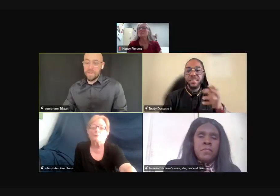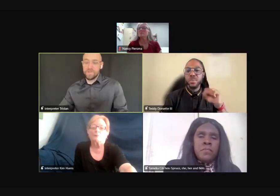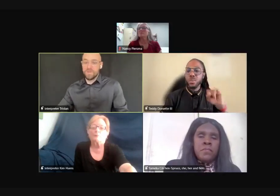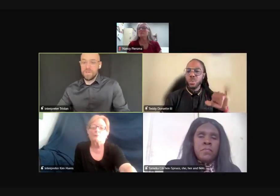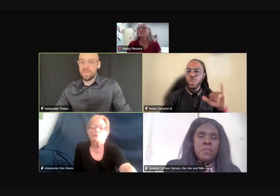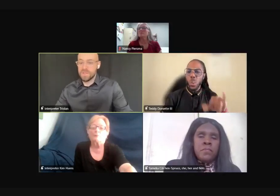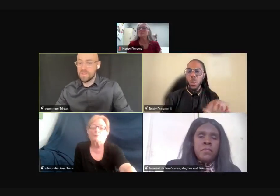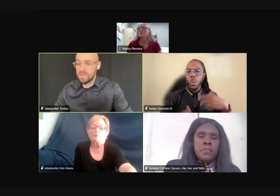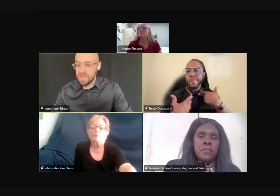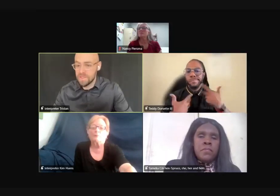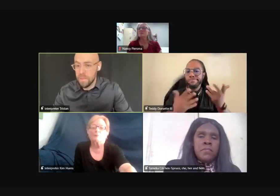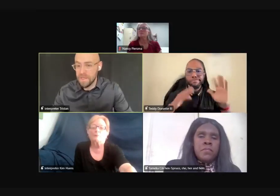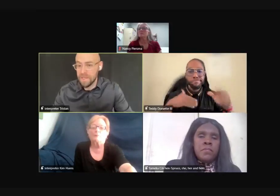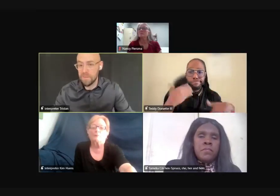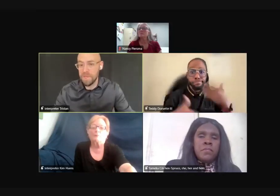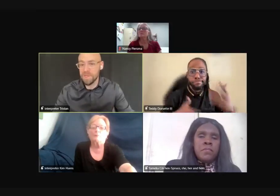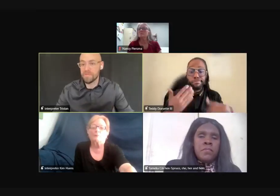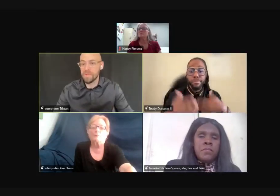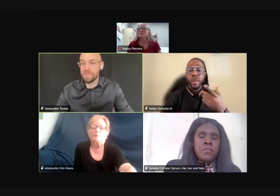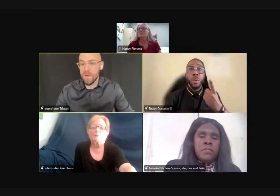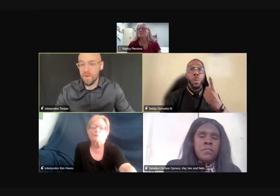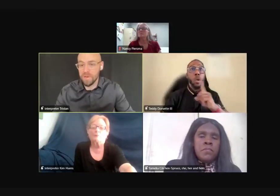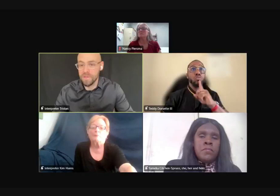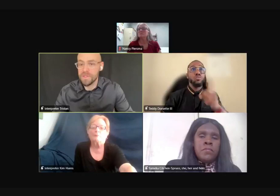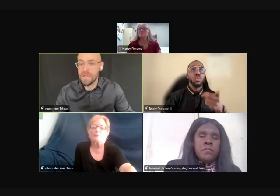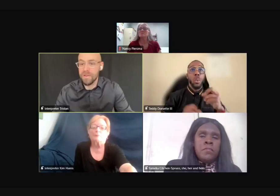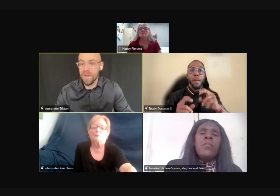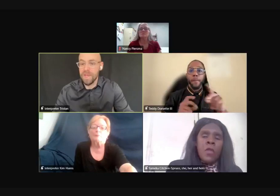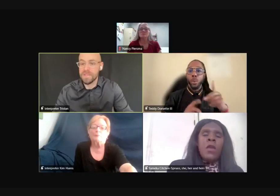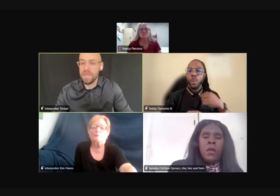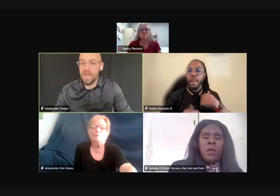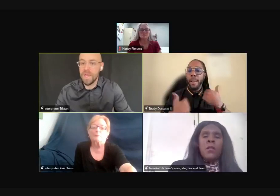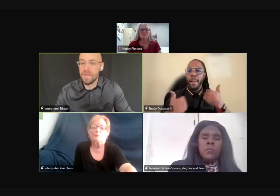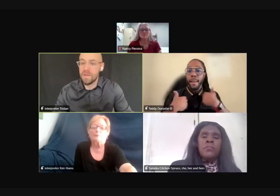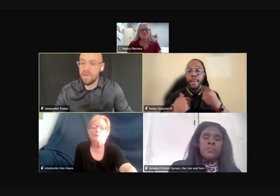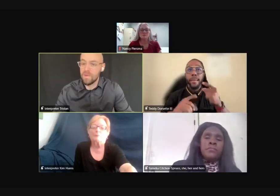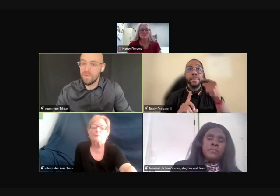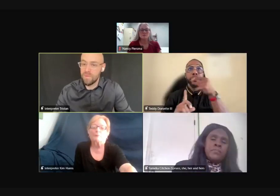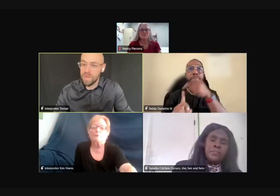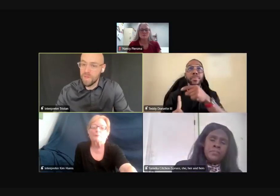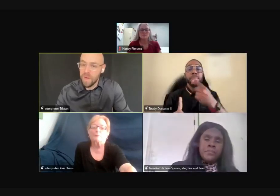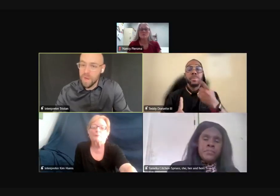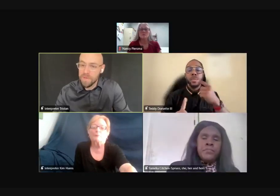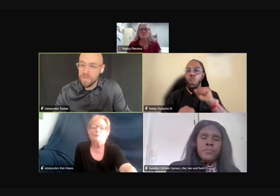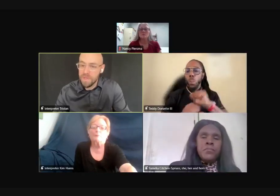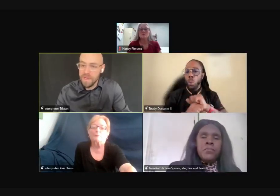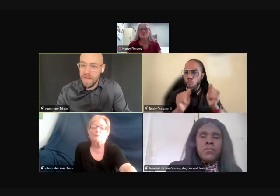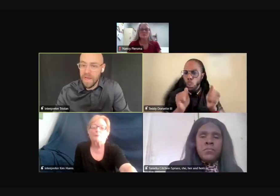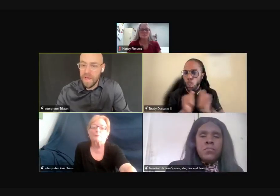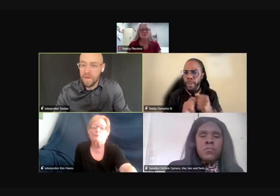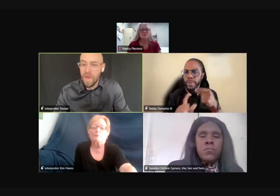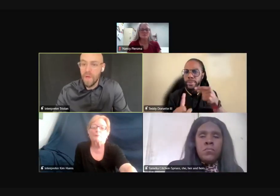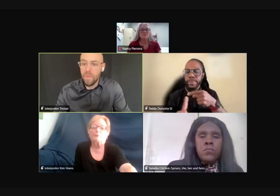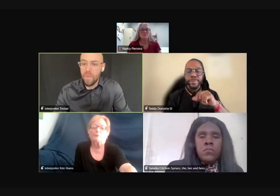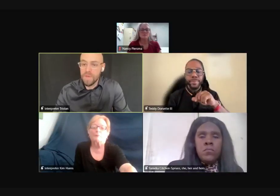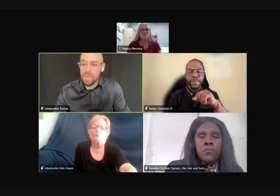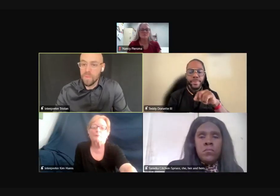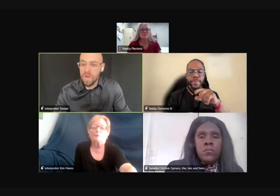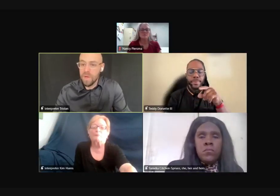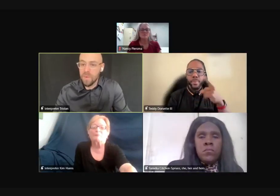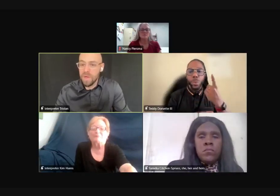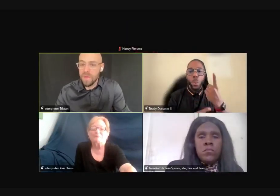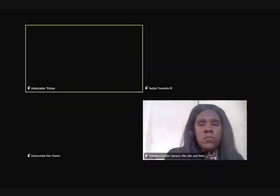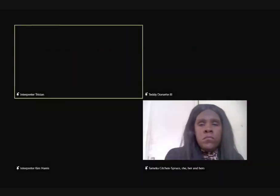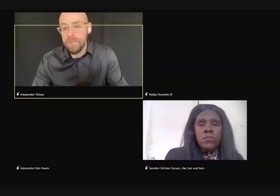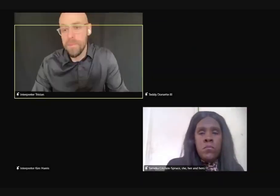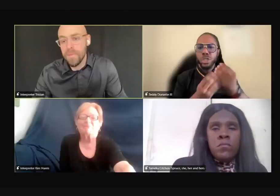in the industry, just the same idea because of those barriers that I faced. And really one opportunity that I had was